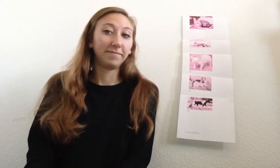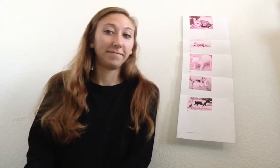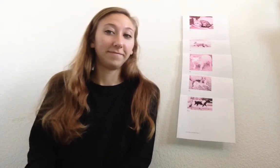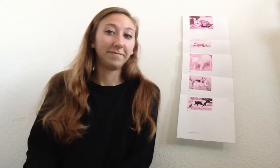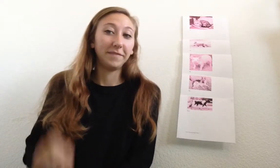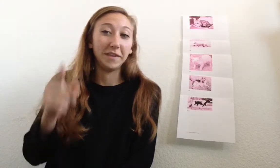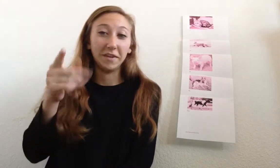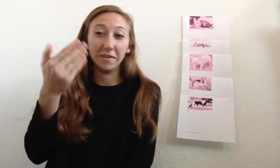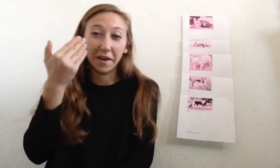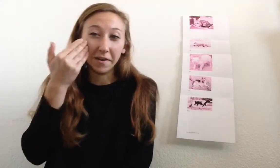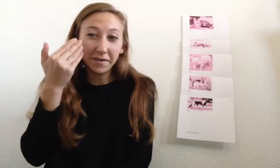You know?